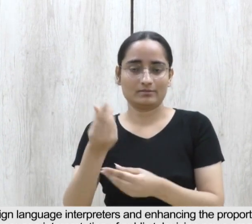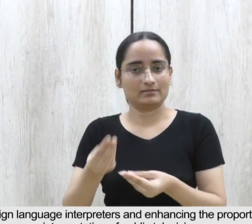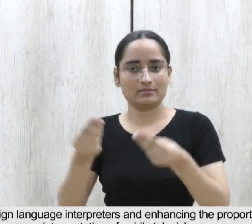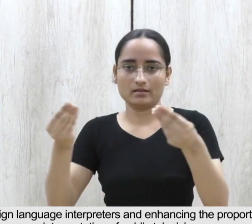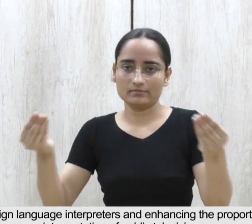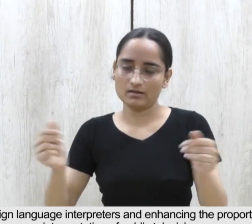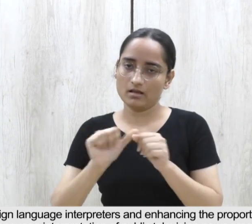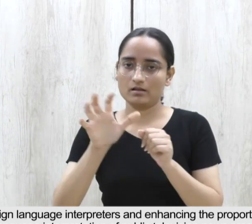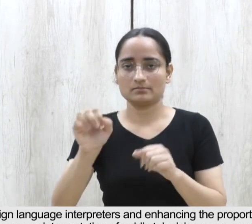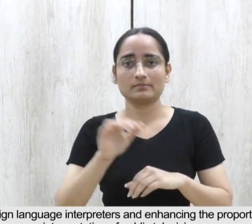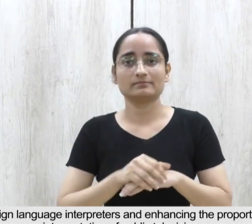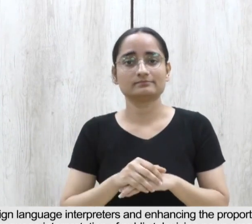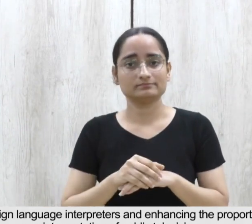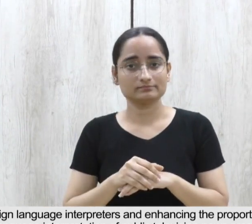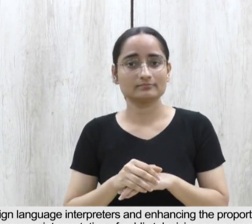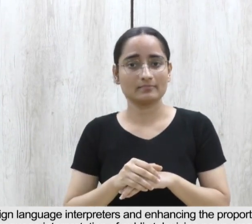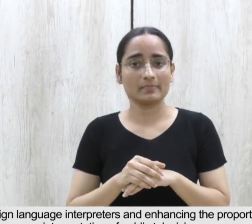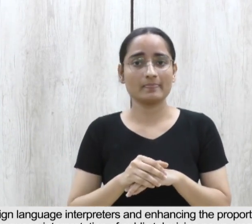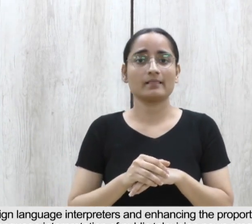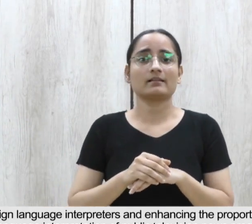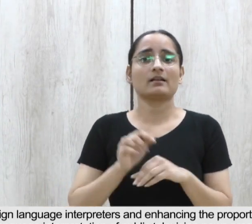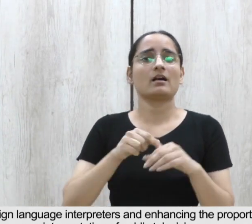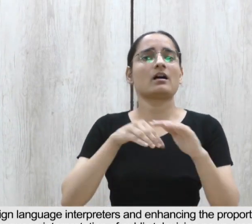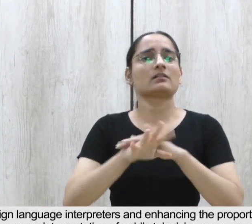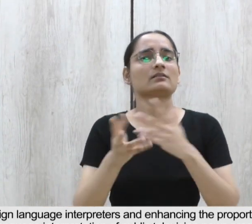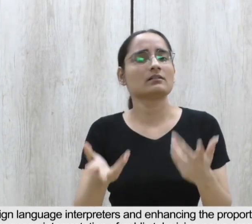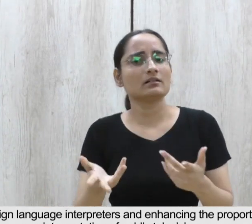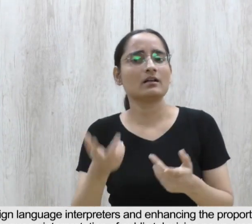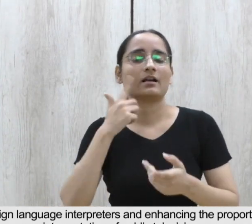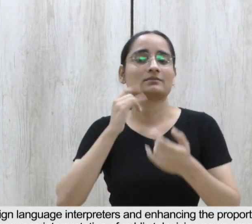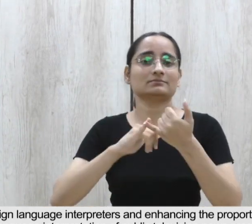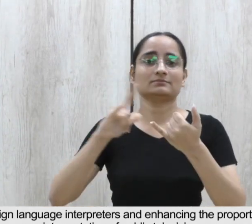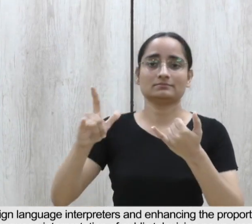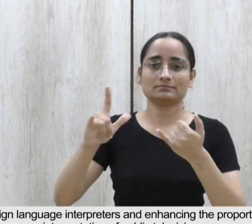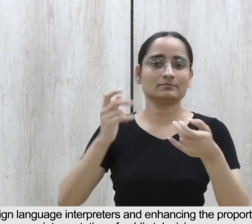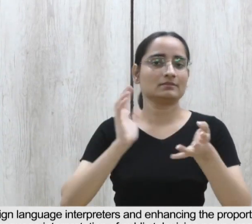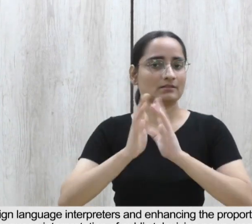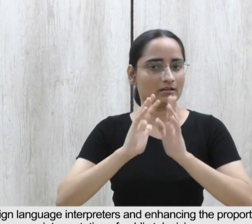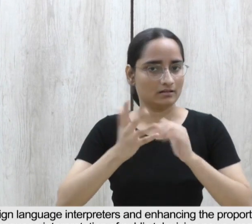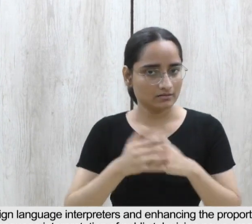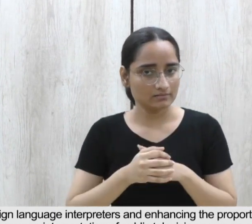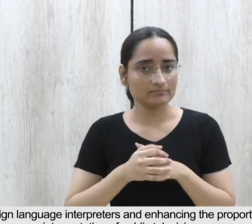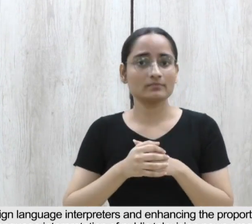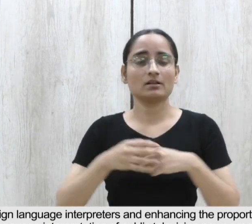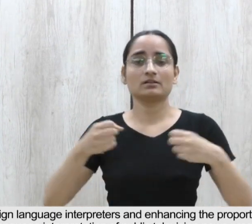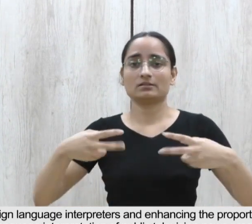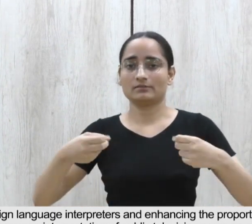sign language interpreters and also enhancing the proportion of daily captioning